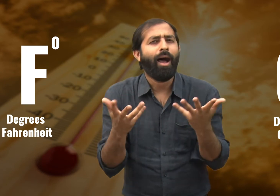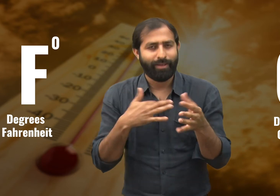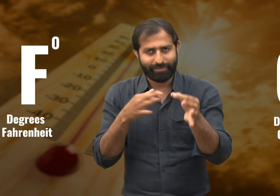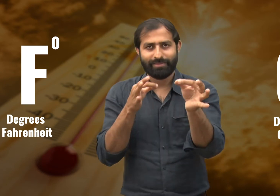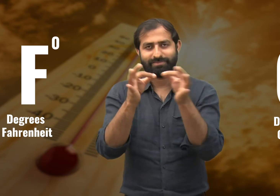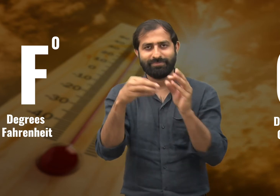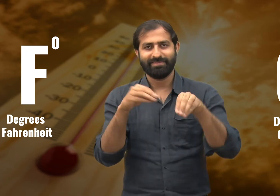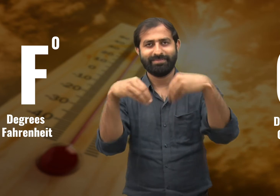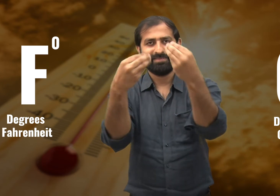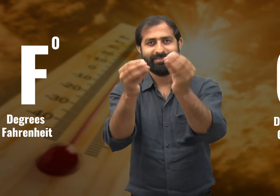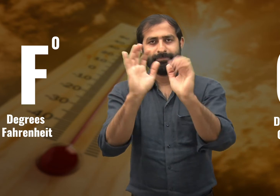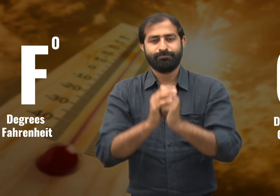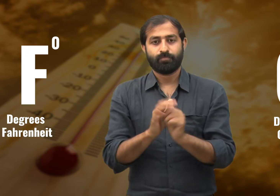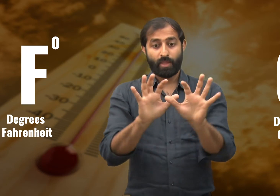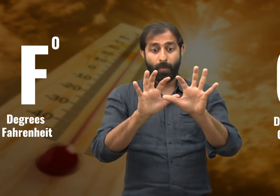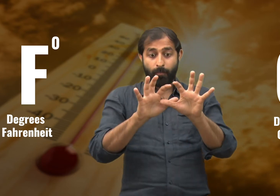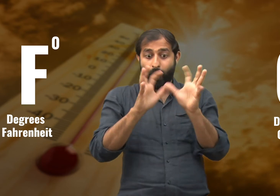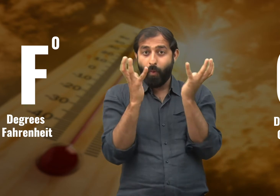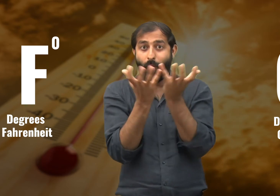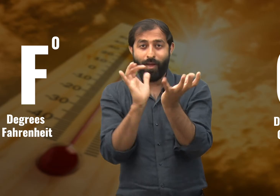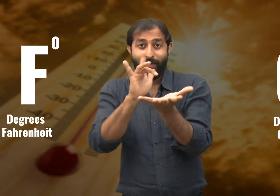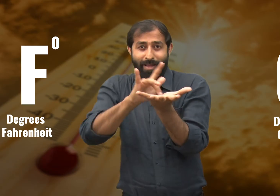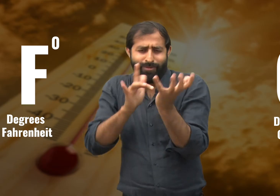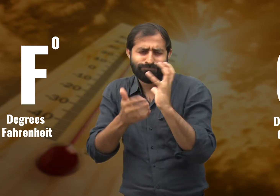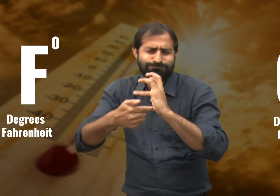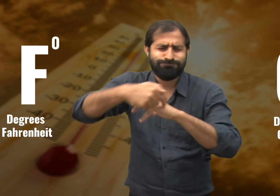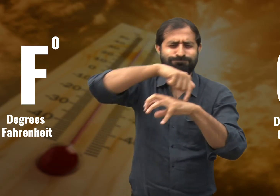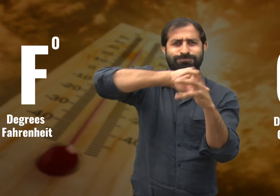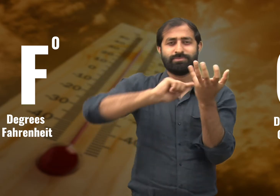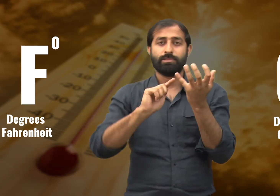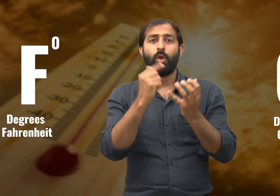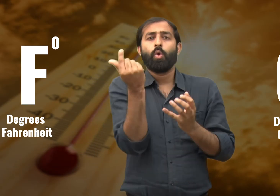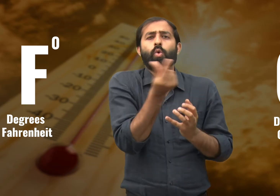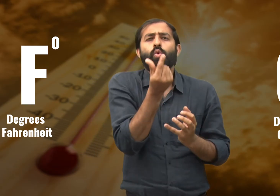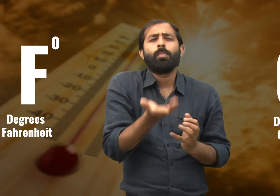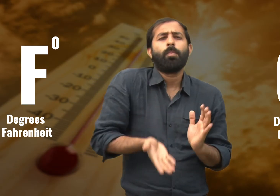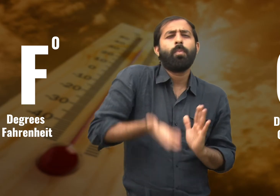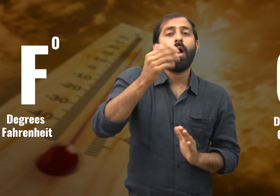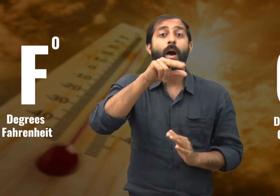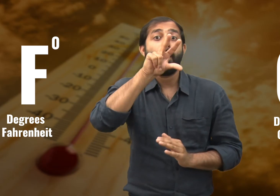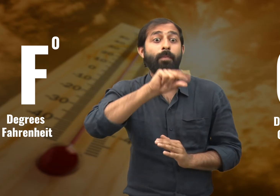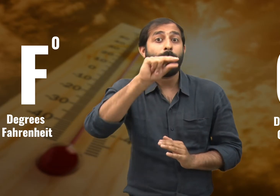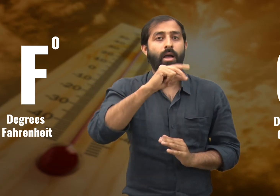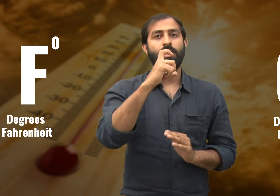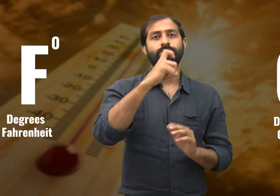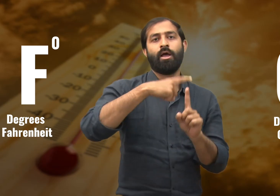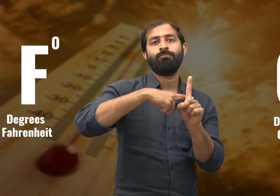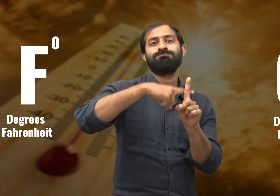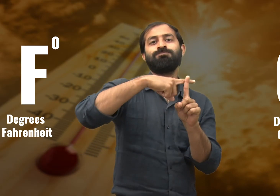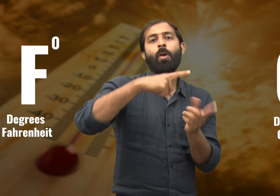Let me tell you more about it. Celsius is the most commonly used unit in the majority of